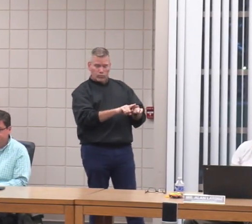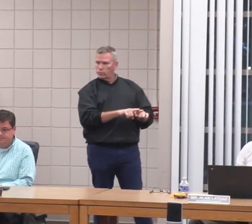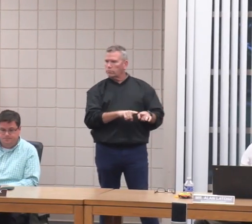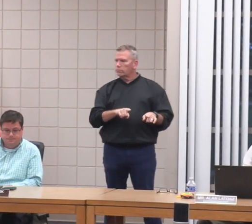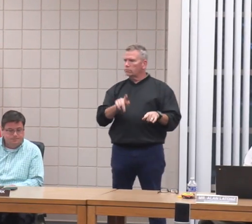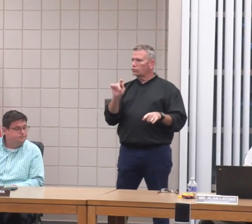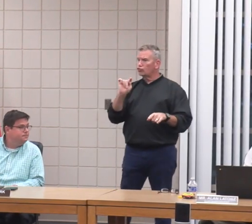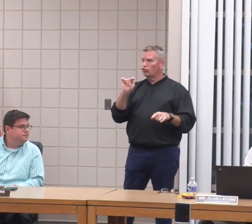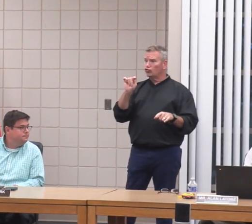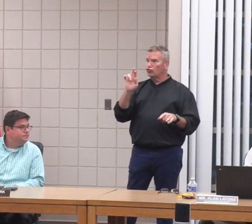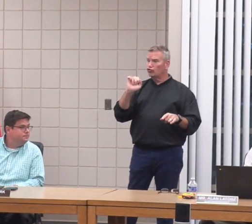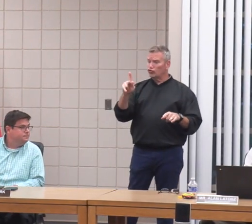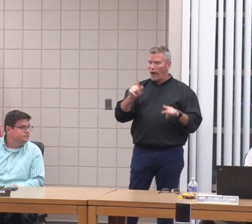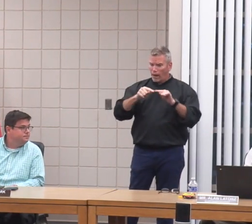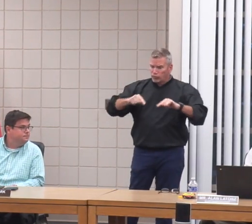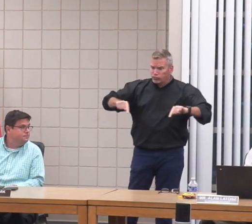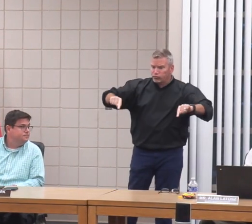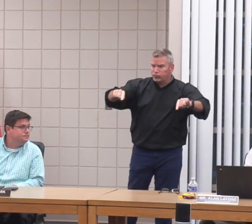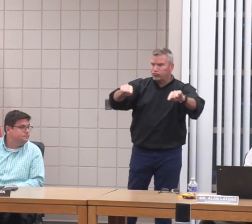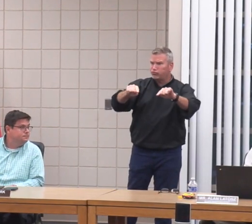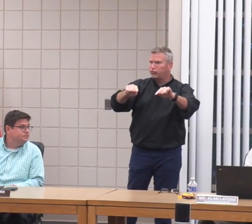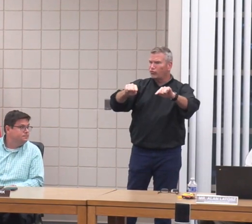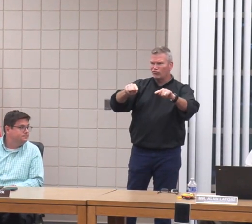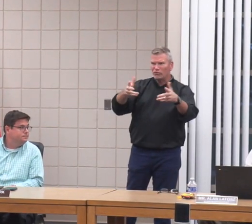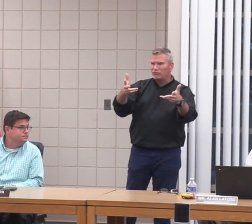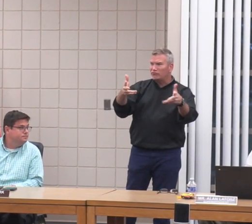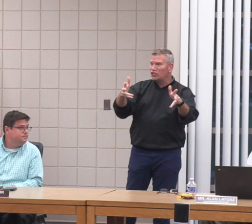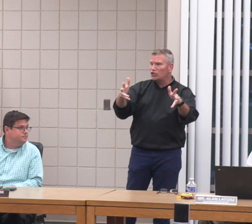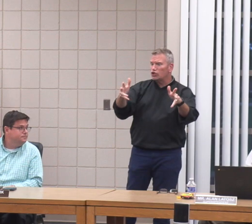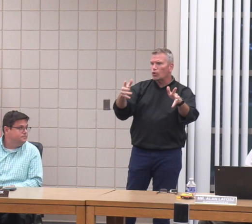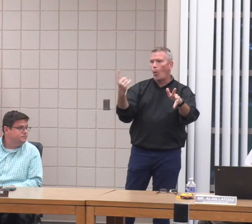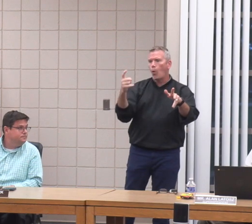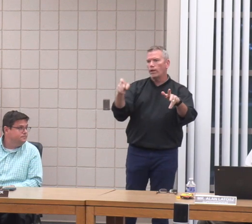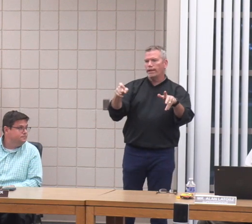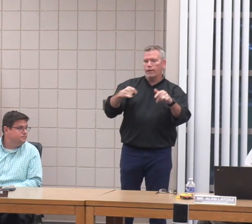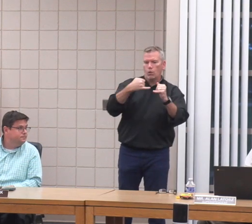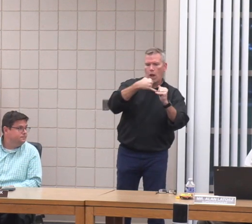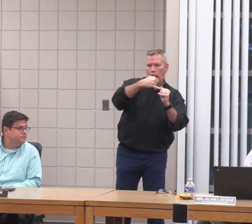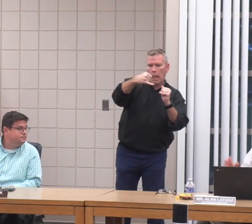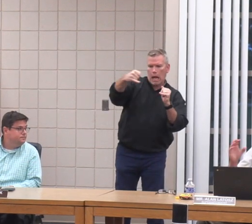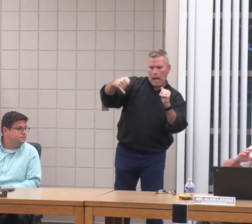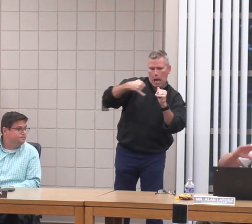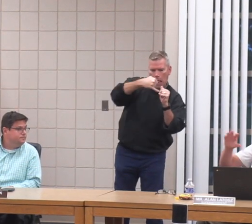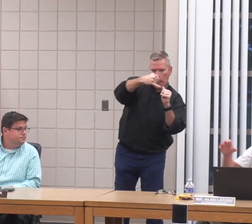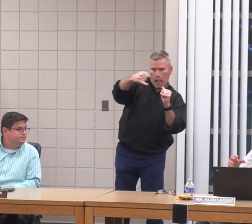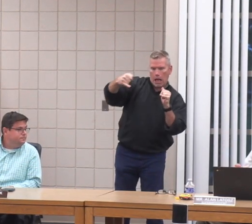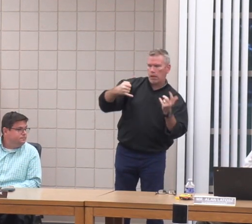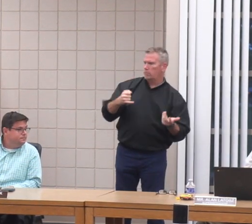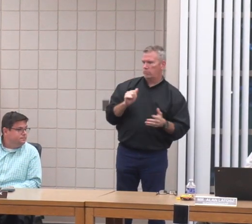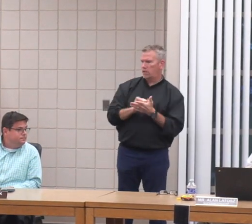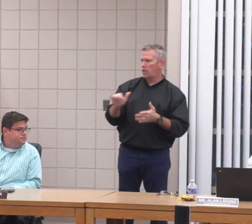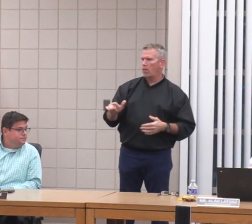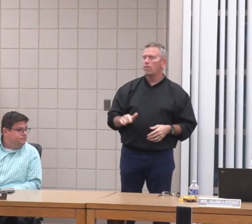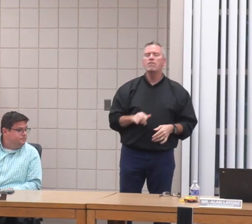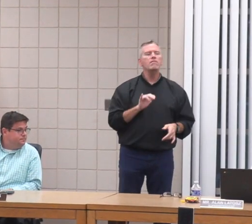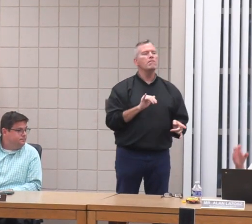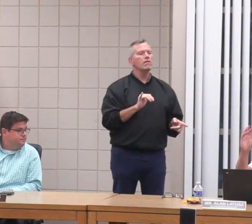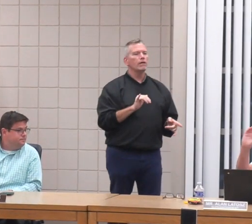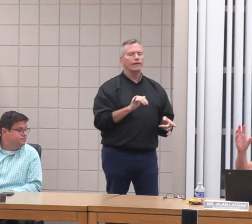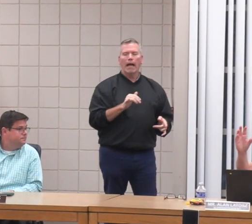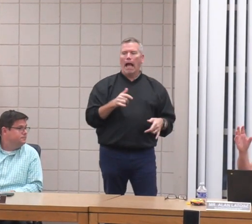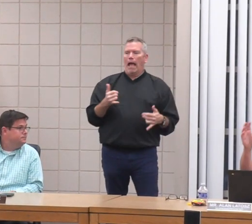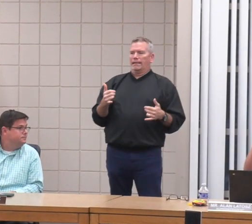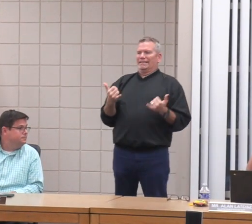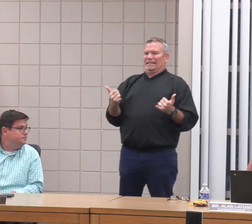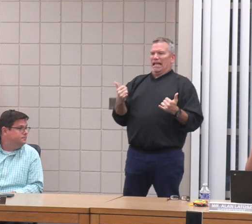for the lines. Okay. And actually, we had a phone call in today because they completed the track, but they have to have